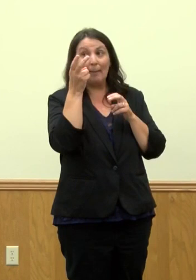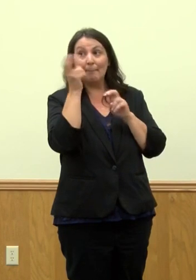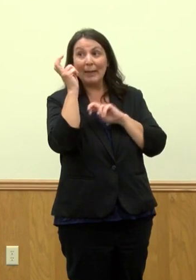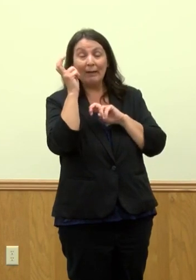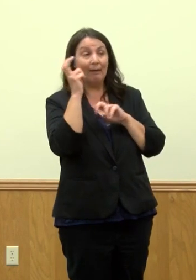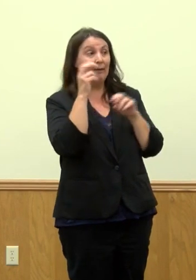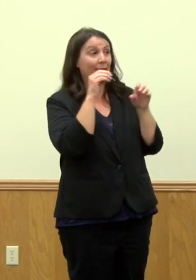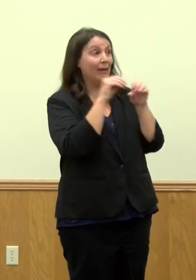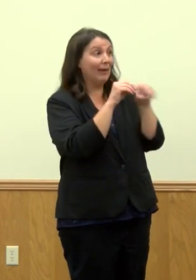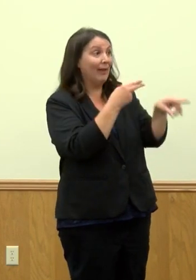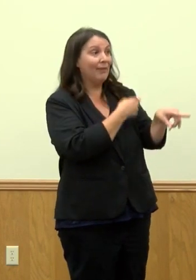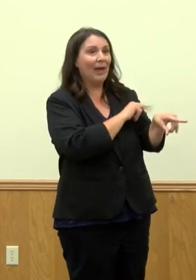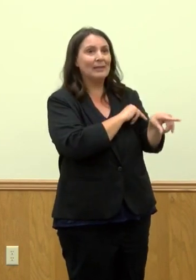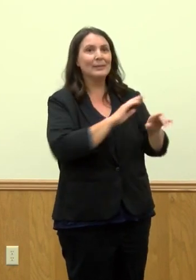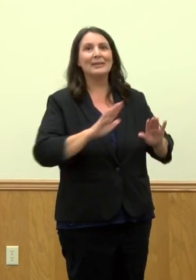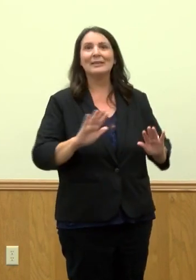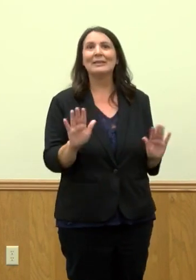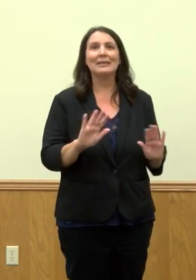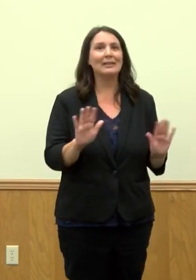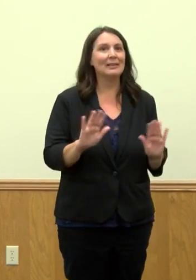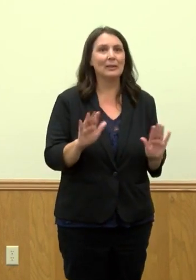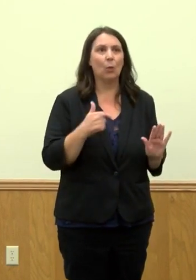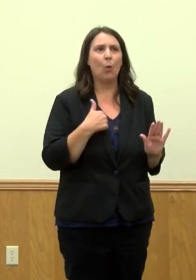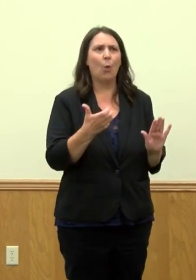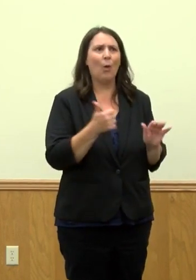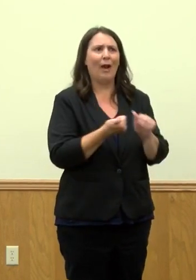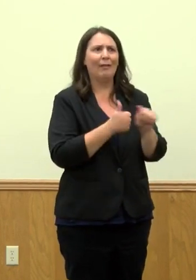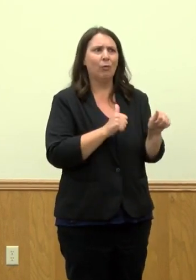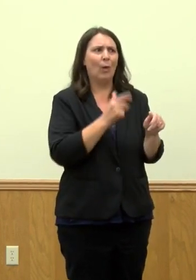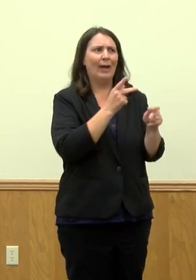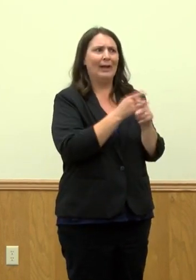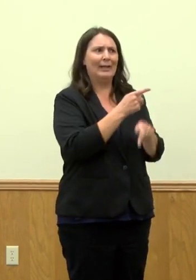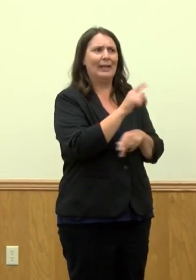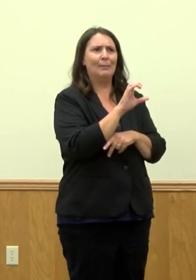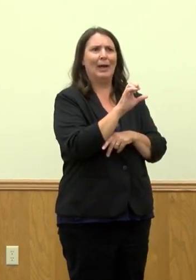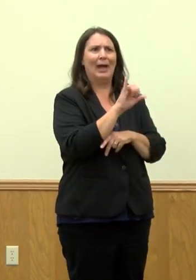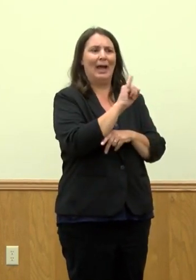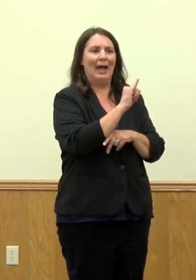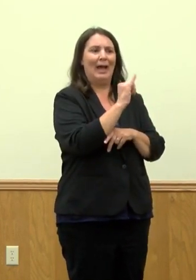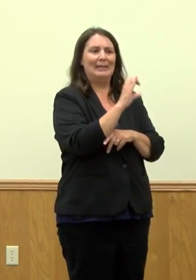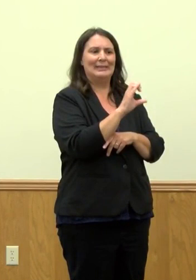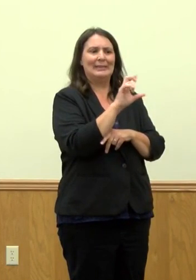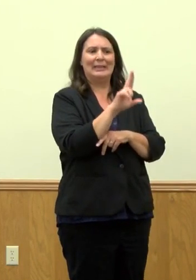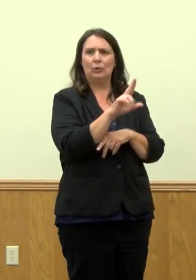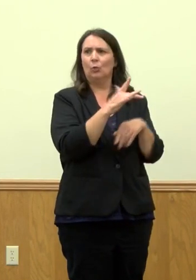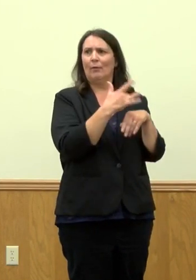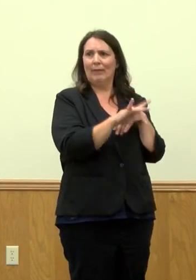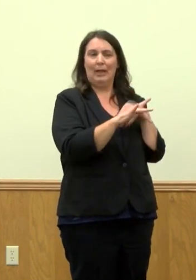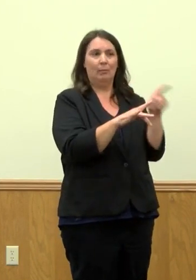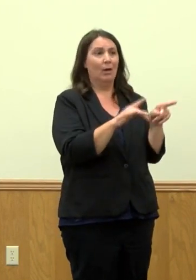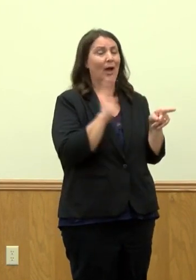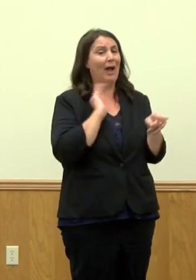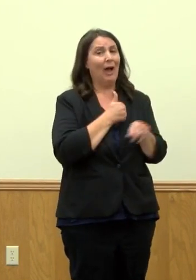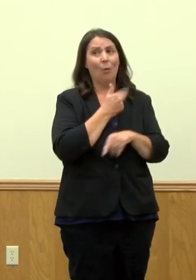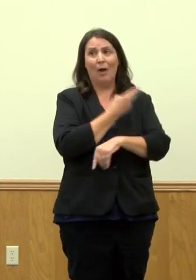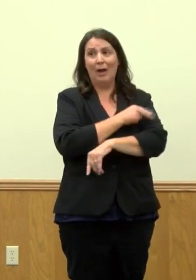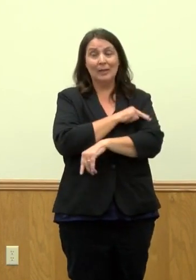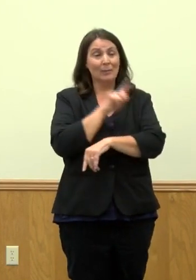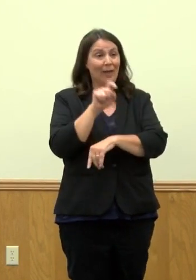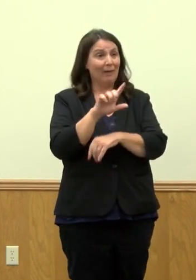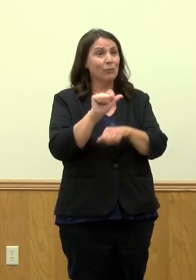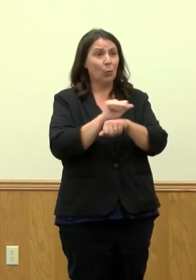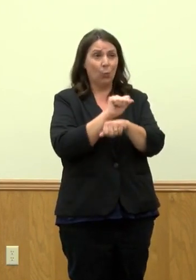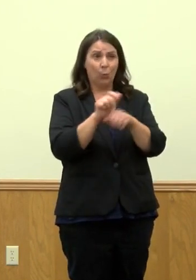time of year as we talk about flu. So again, it's the same type of resources, the same type of needs that our hospitals have to work through.